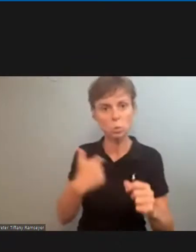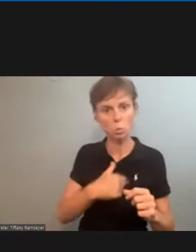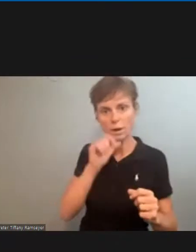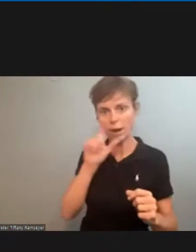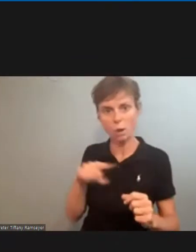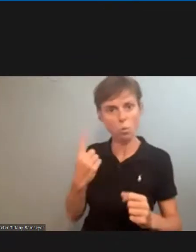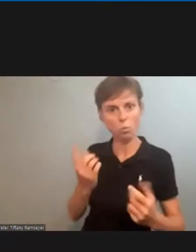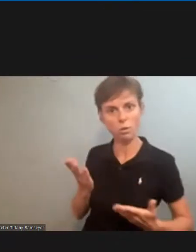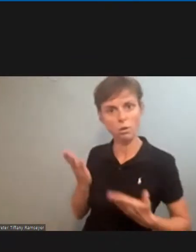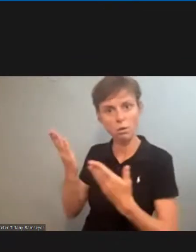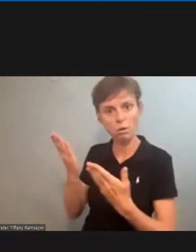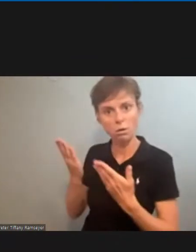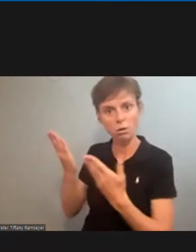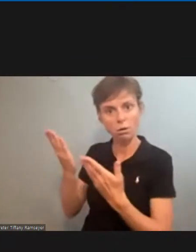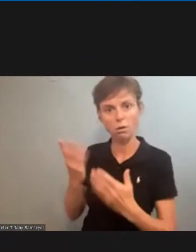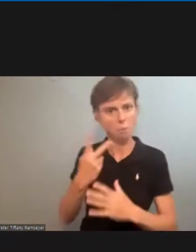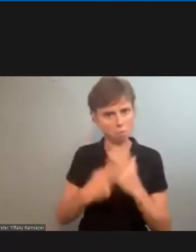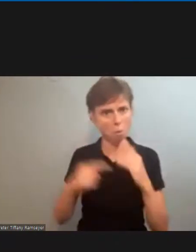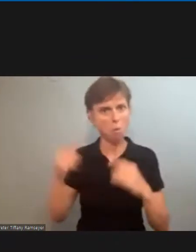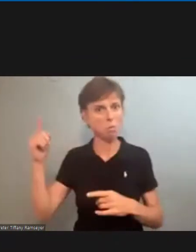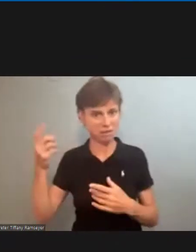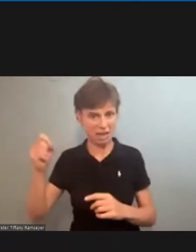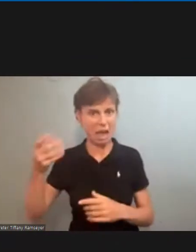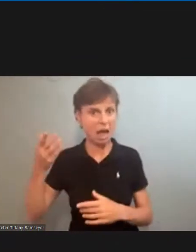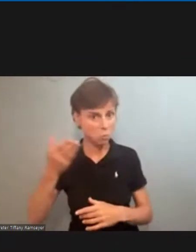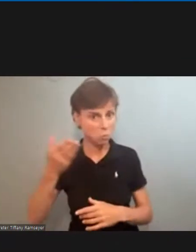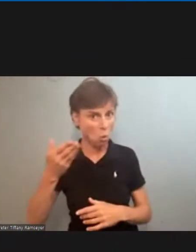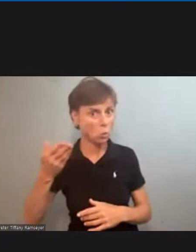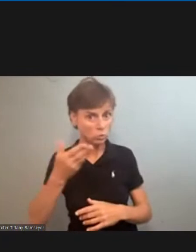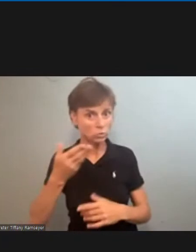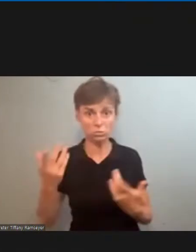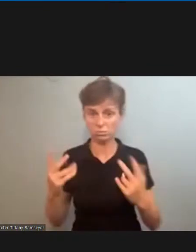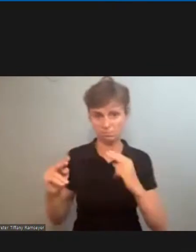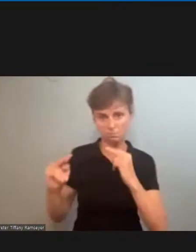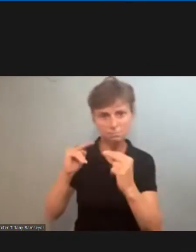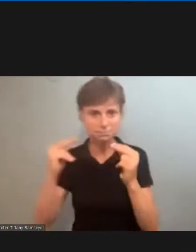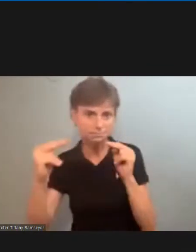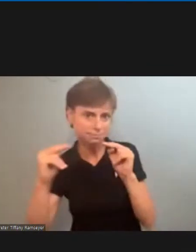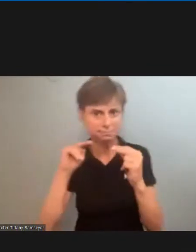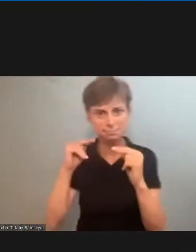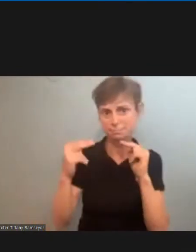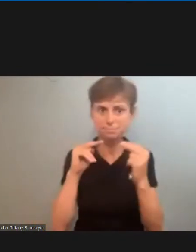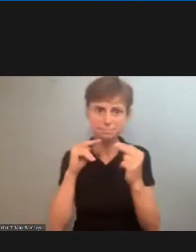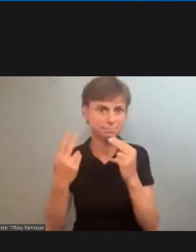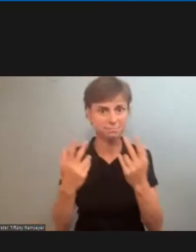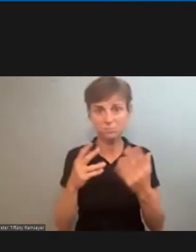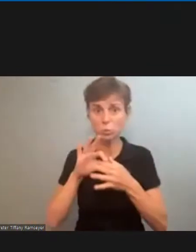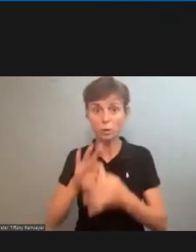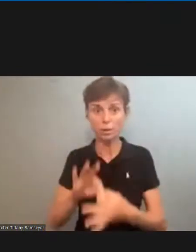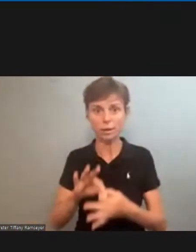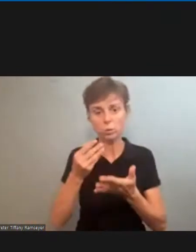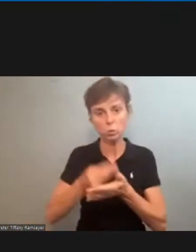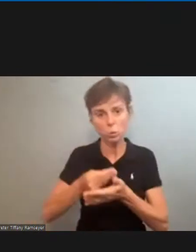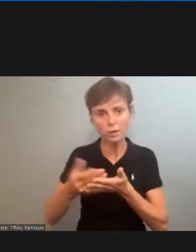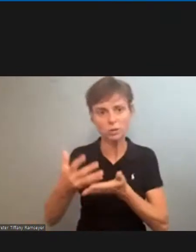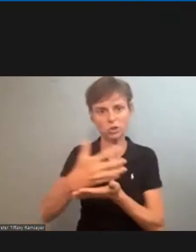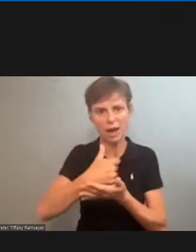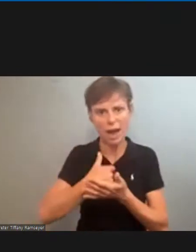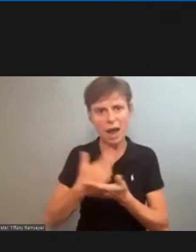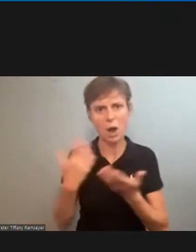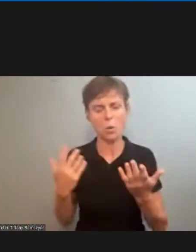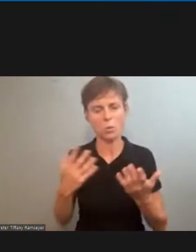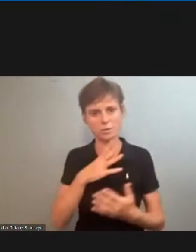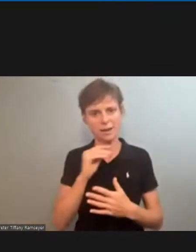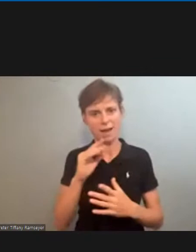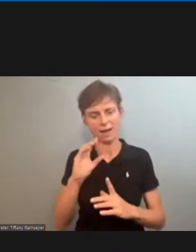proposals we bargain over anything that has to do with wages hours and conditions of employment so the key